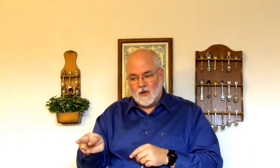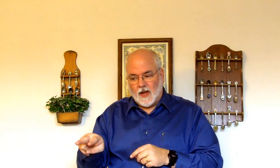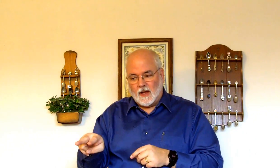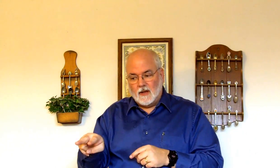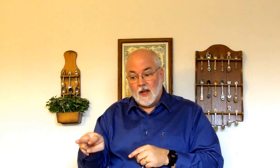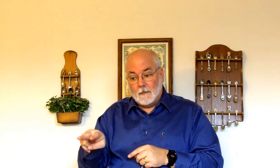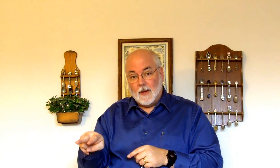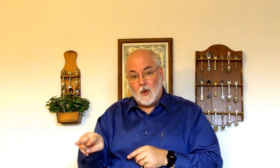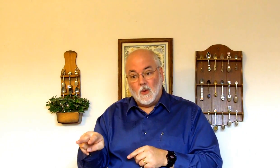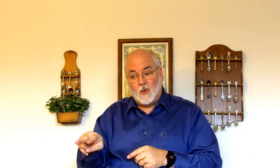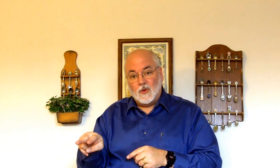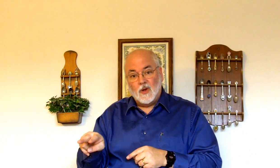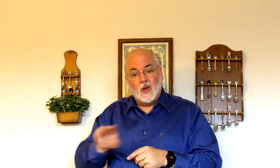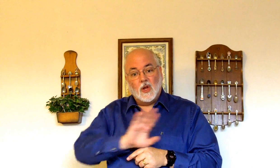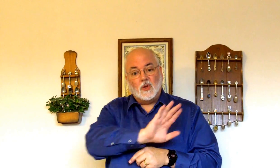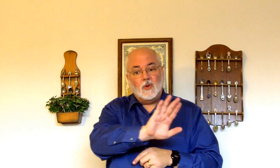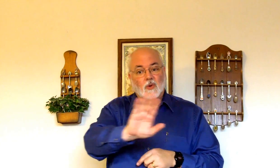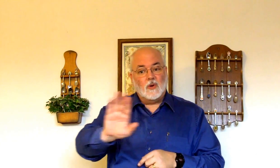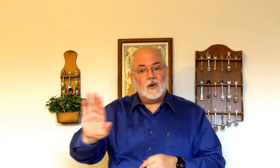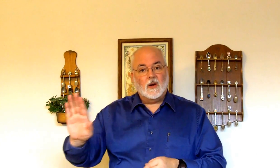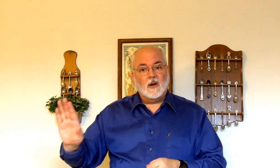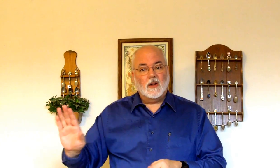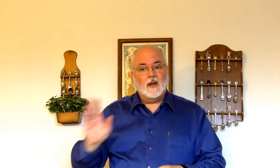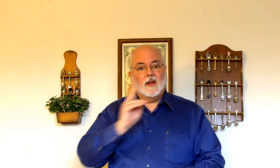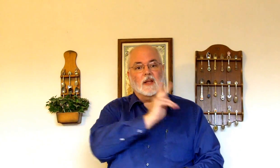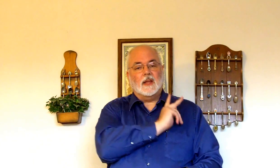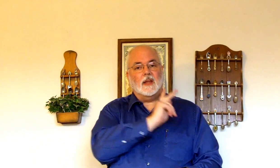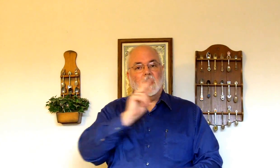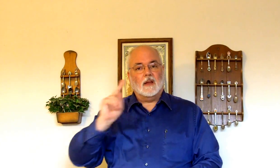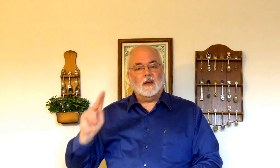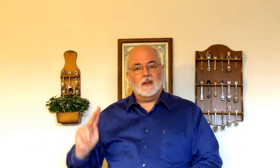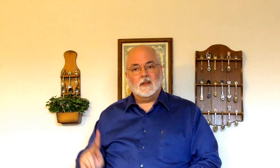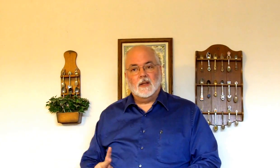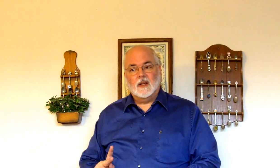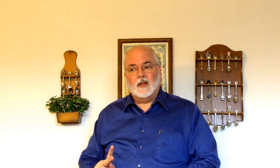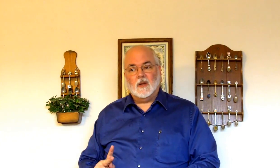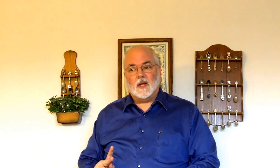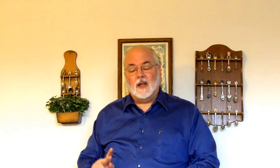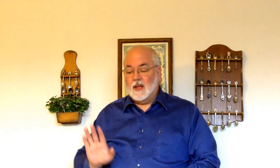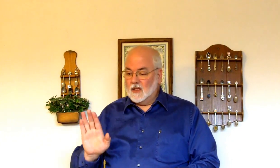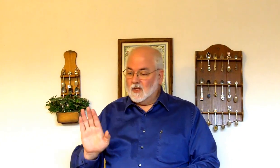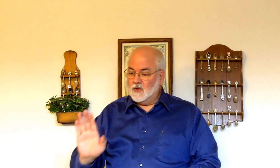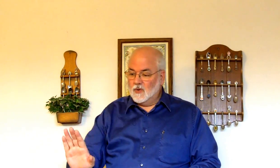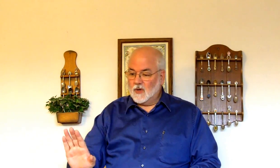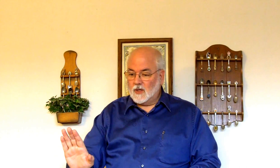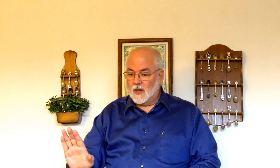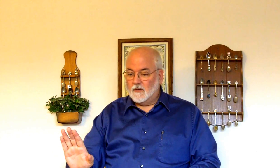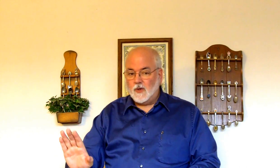Look at. Behold. Your. King. Okay. This is your as an individual.